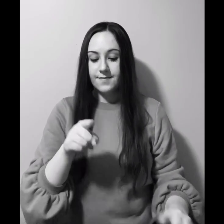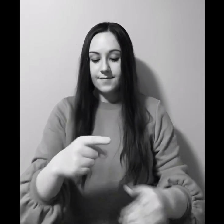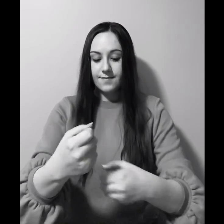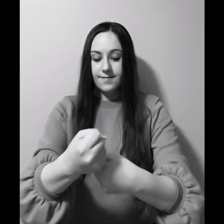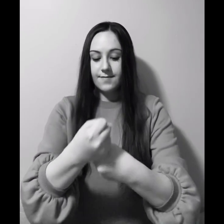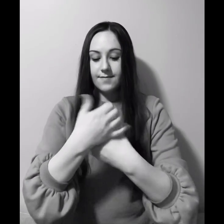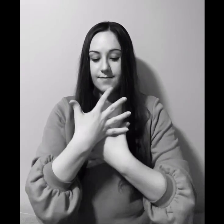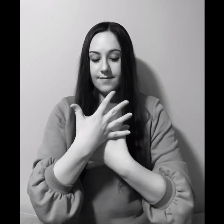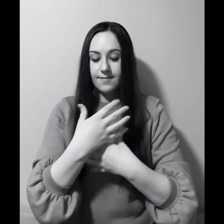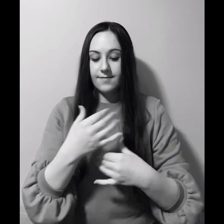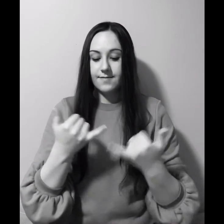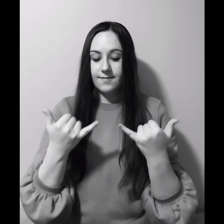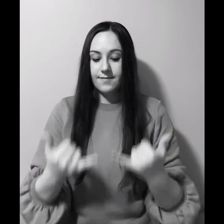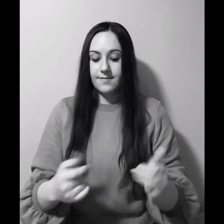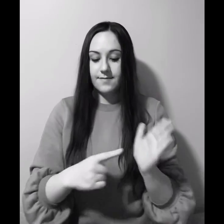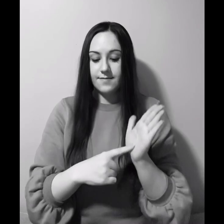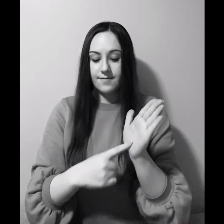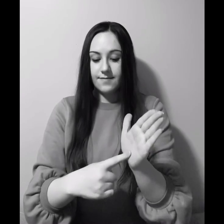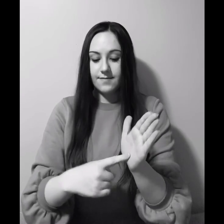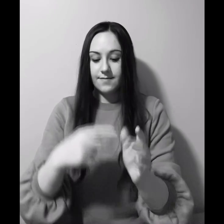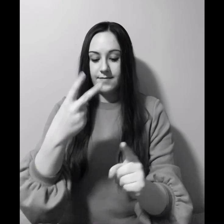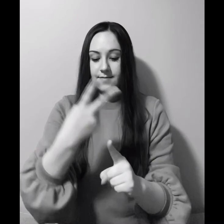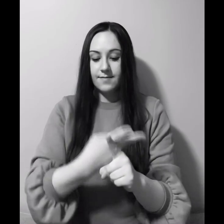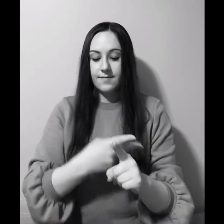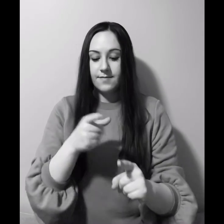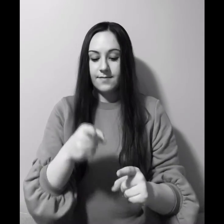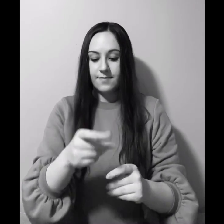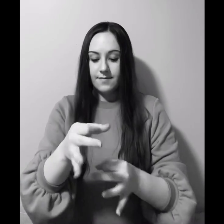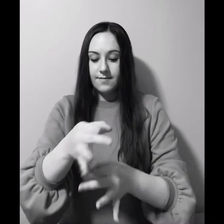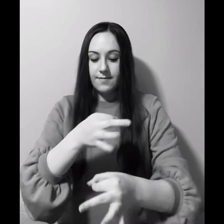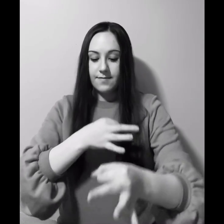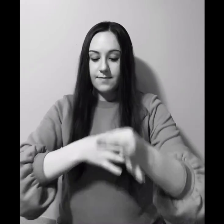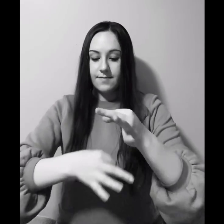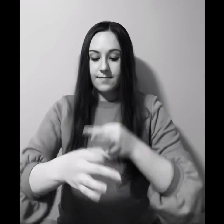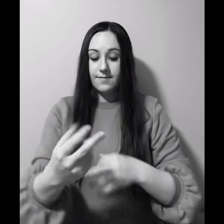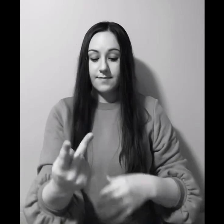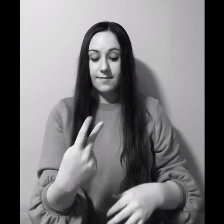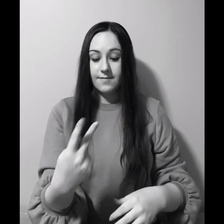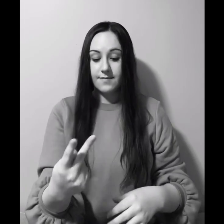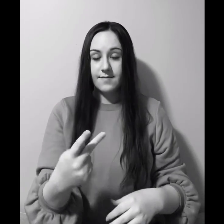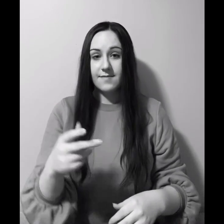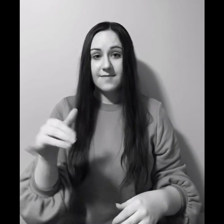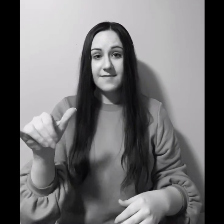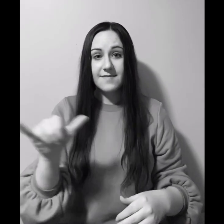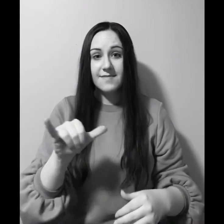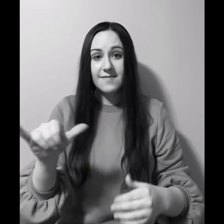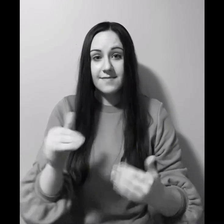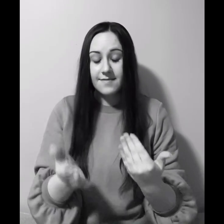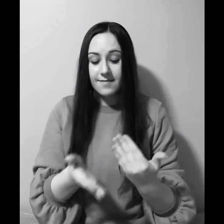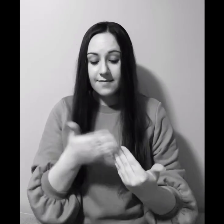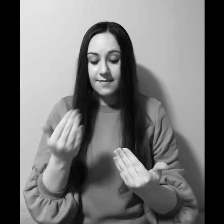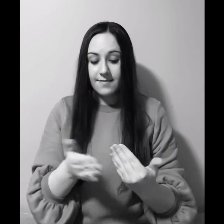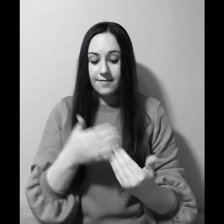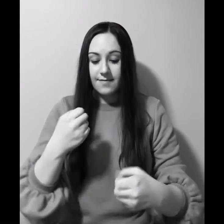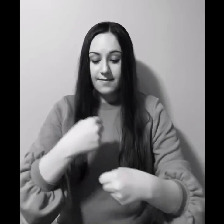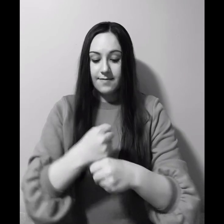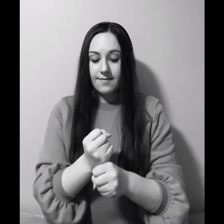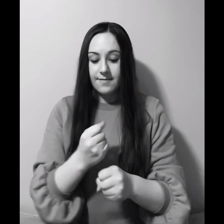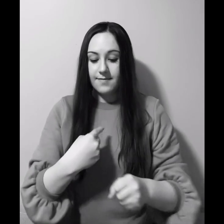You turned me down and I was showing And told me once you replaced us Like it was easy Made